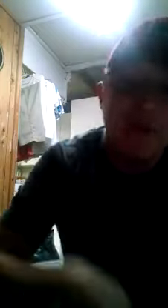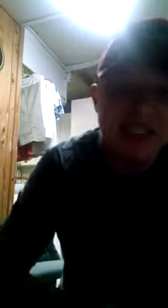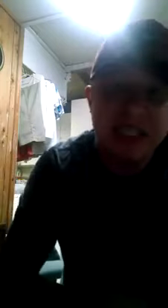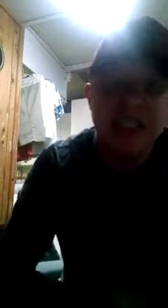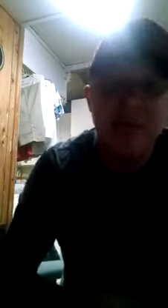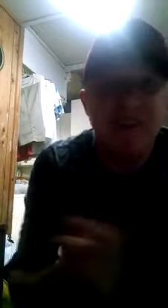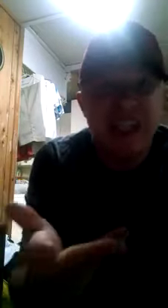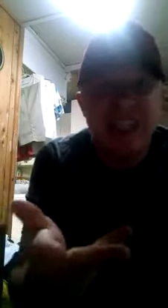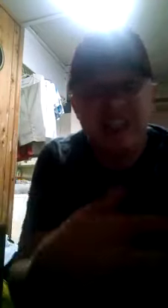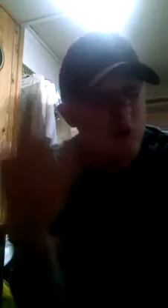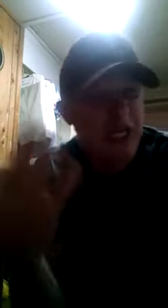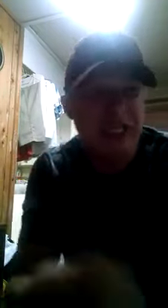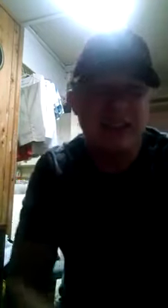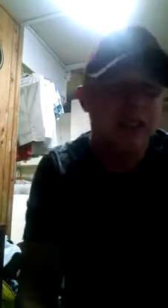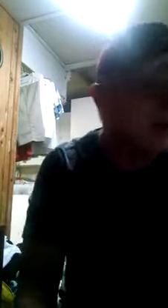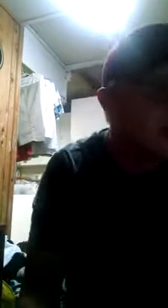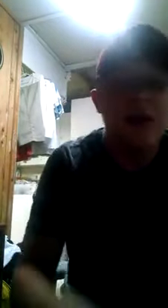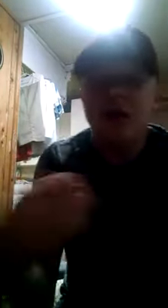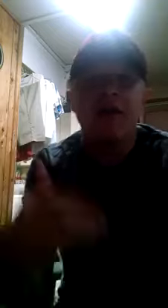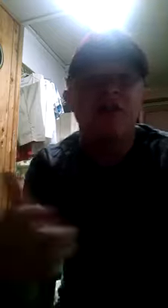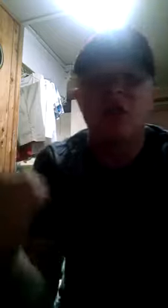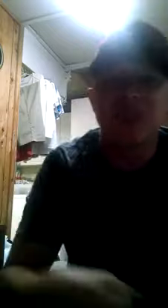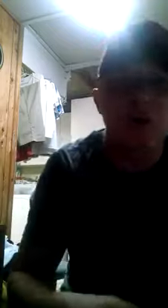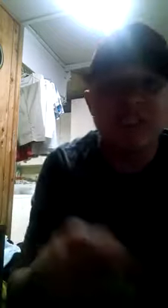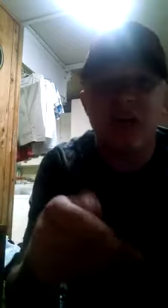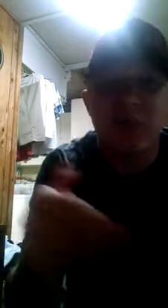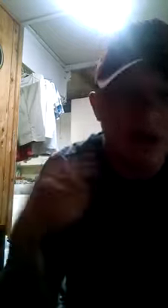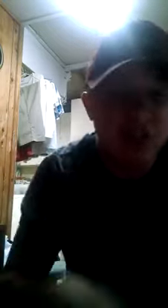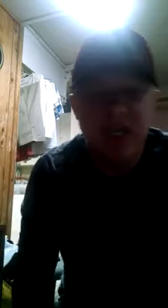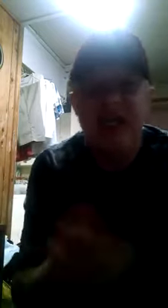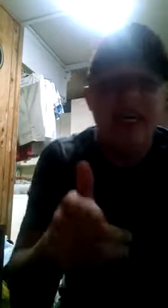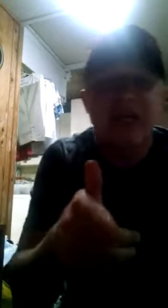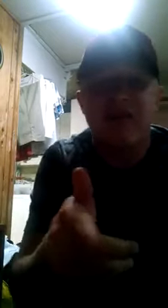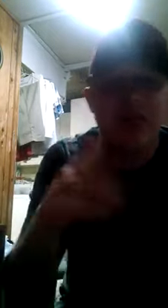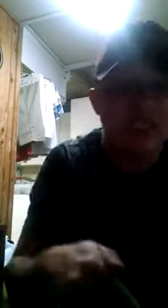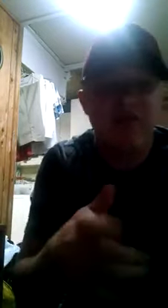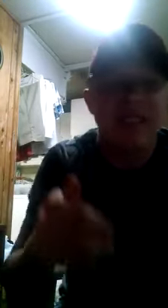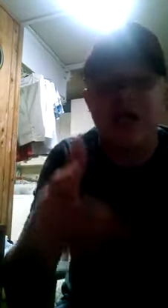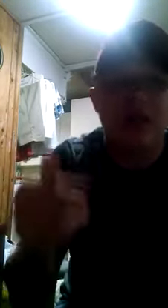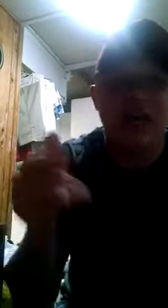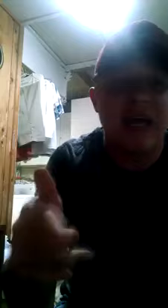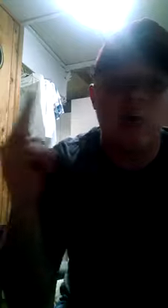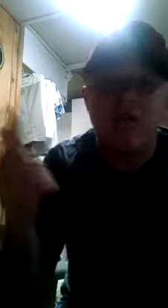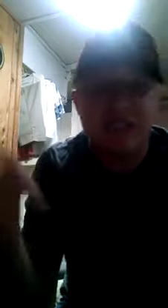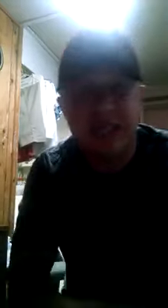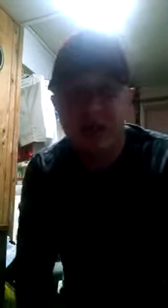stop my sin, it's not perfection, this is what it is So I'm done with self-punishment Not loving myself makes the other kid rough and sick